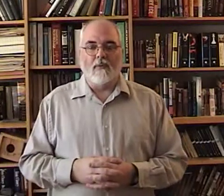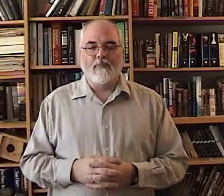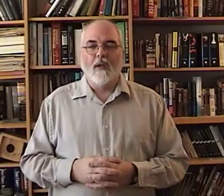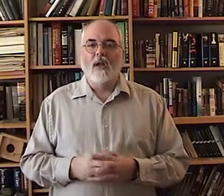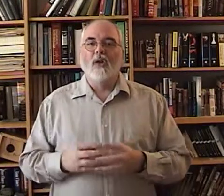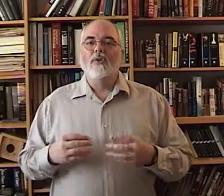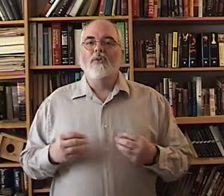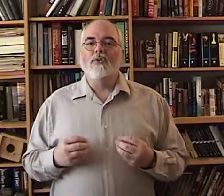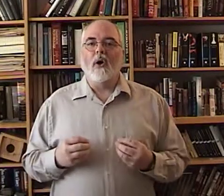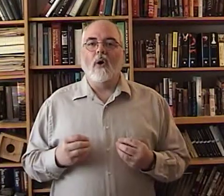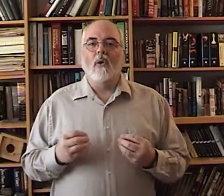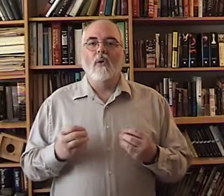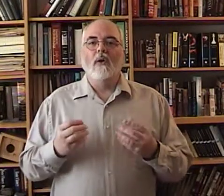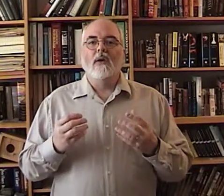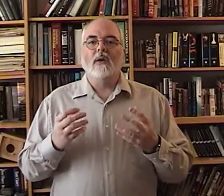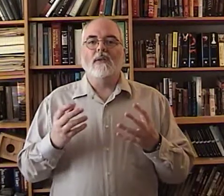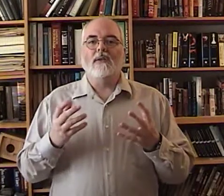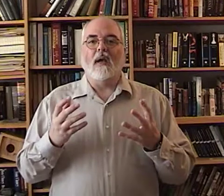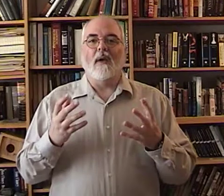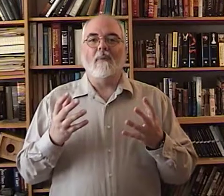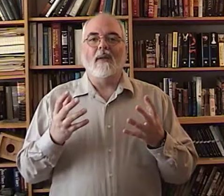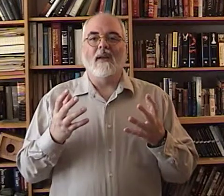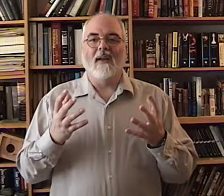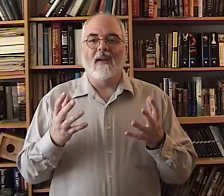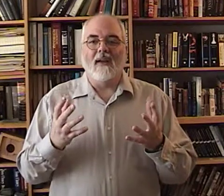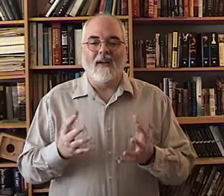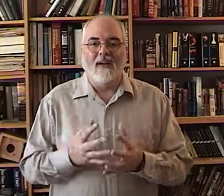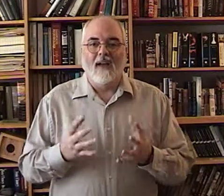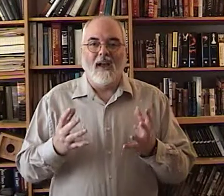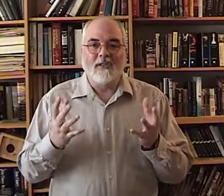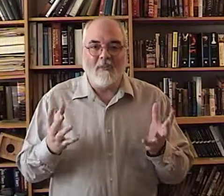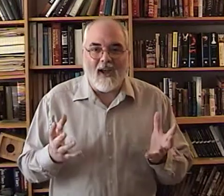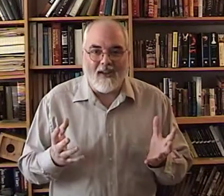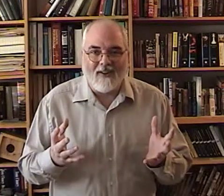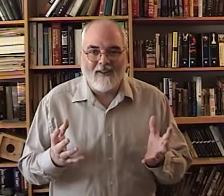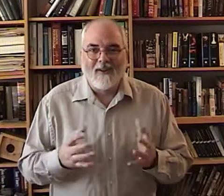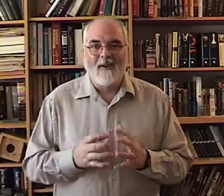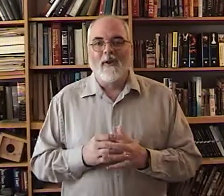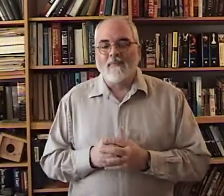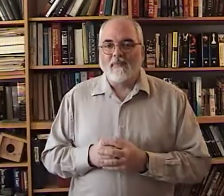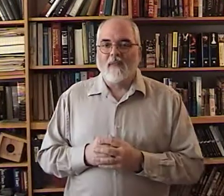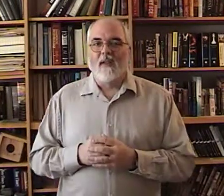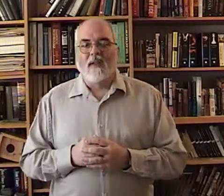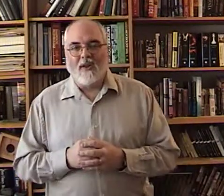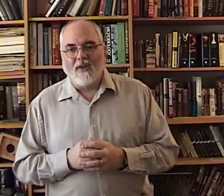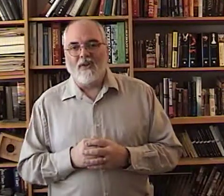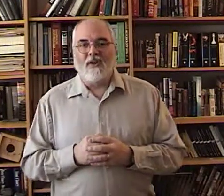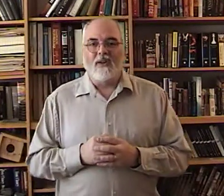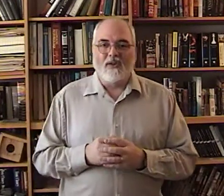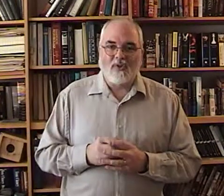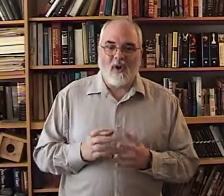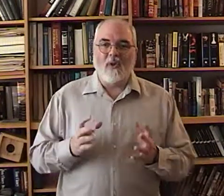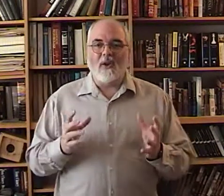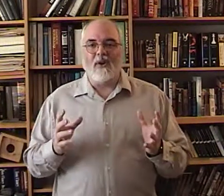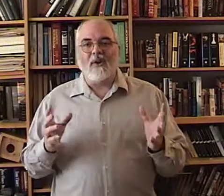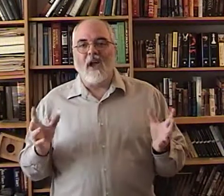show some a smile show that you're not